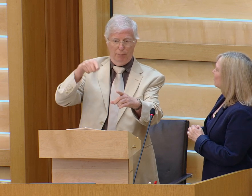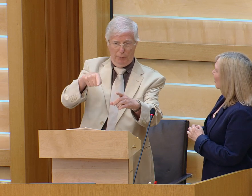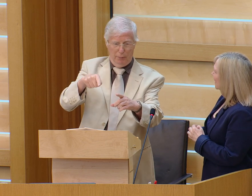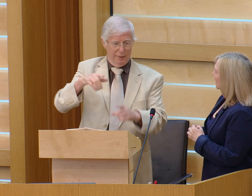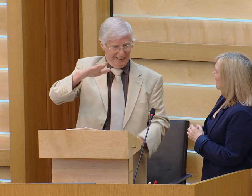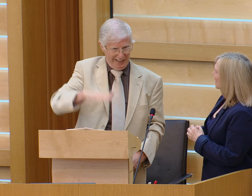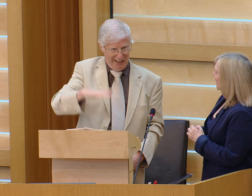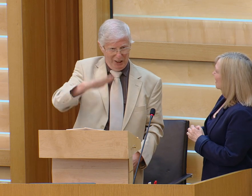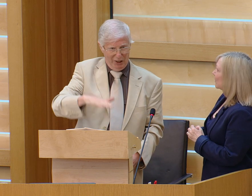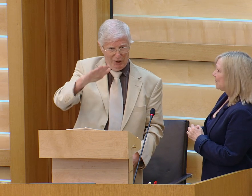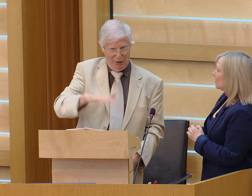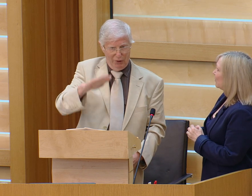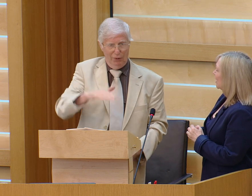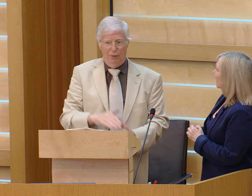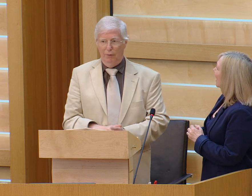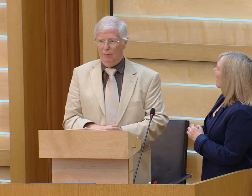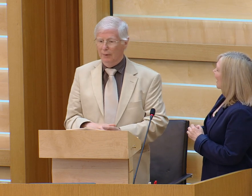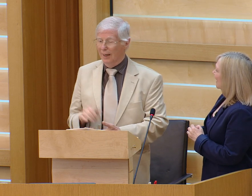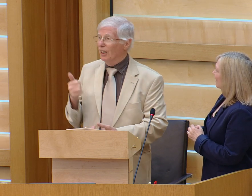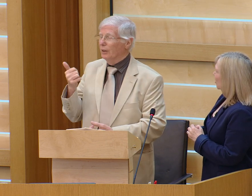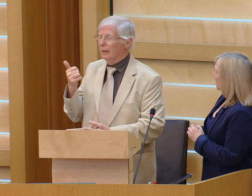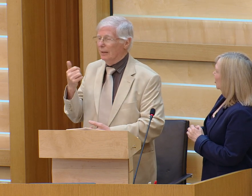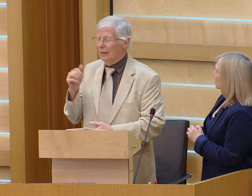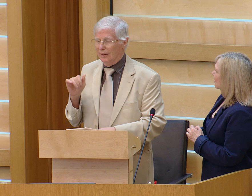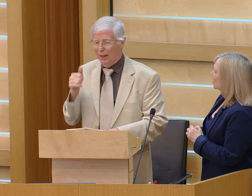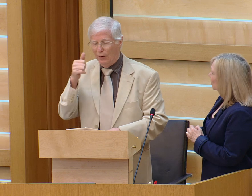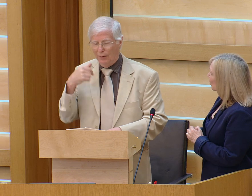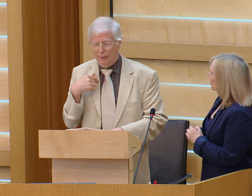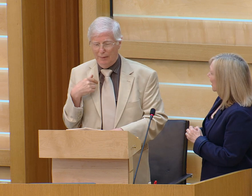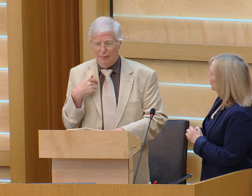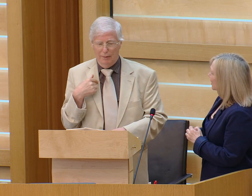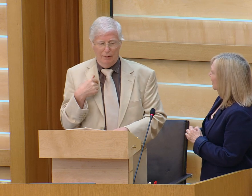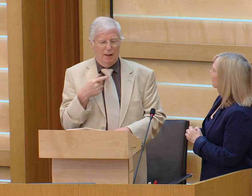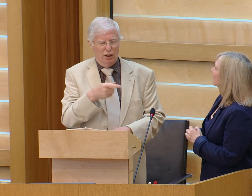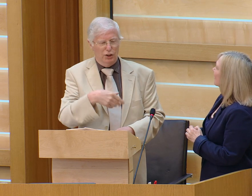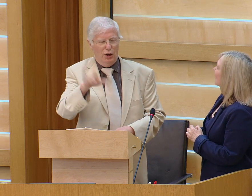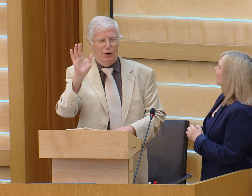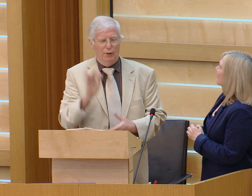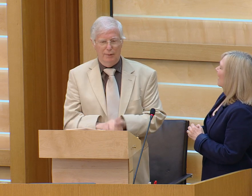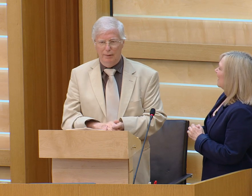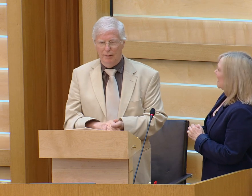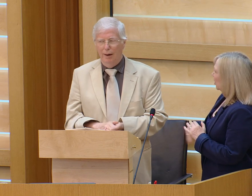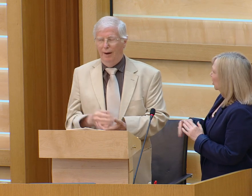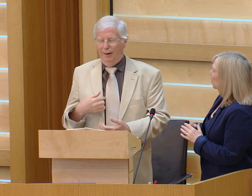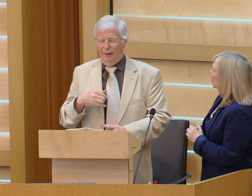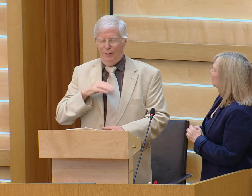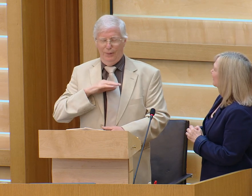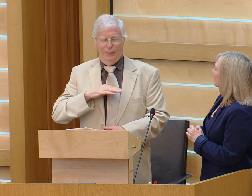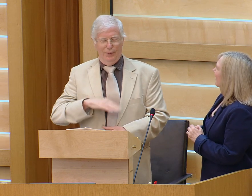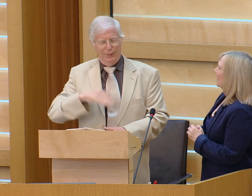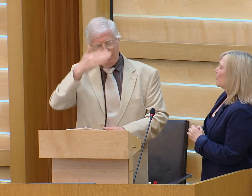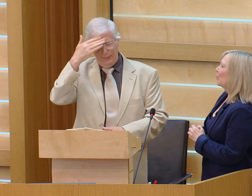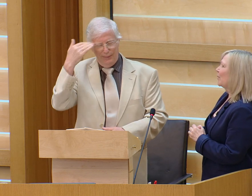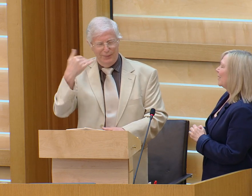and then he pointed inside it must be a speedometer and he gestured slow down and they said you can go